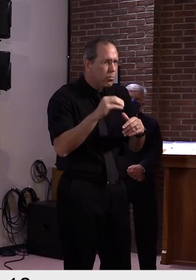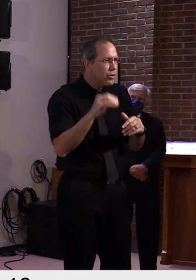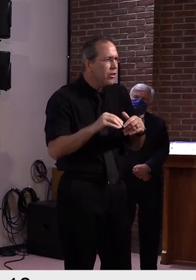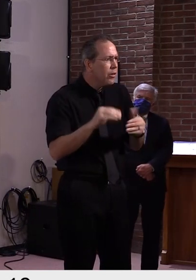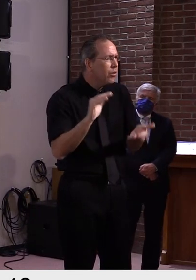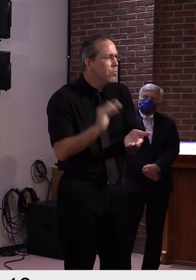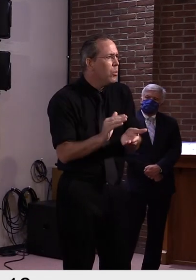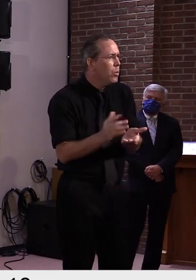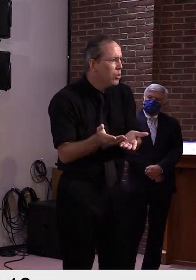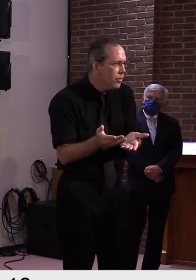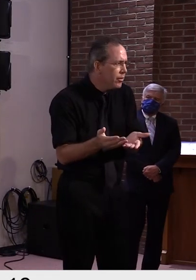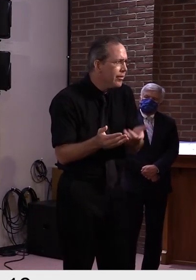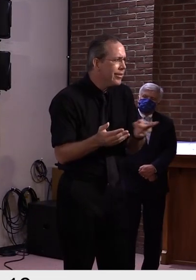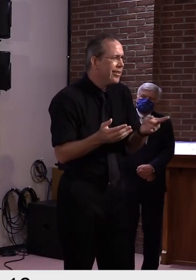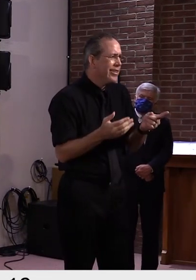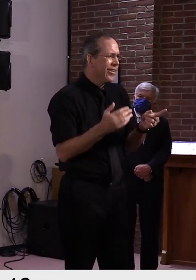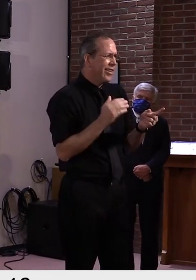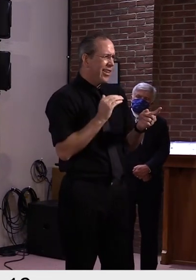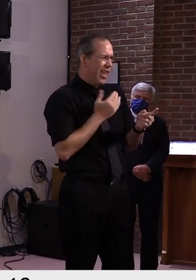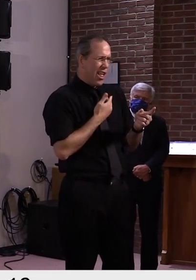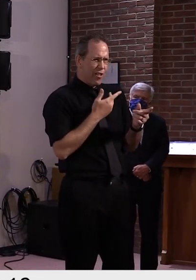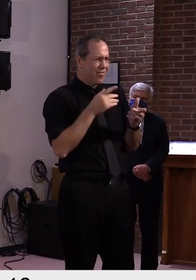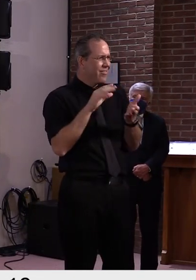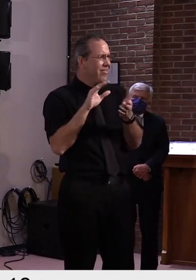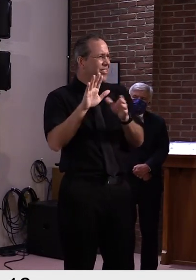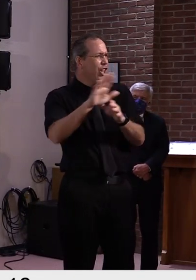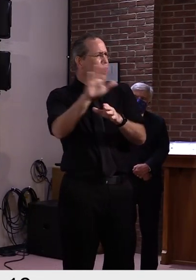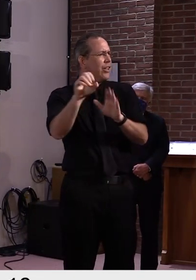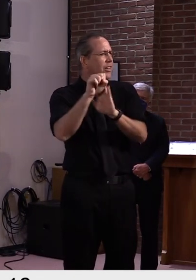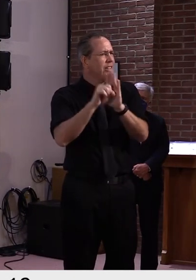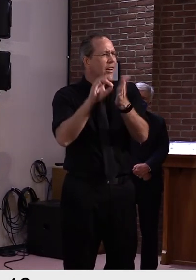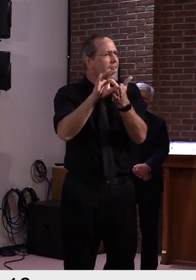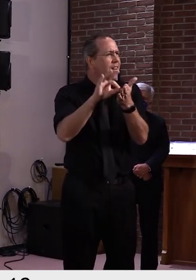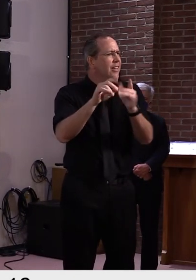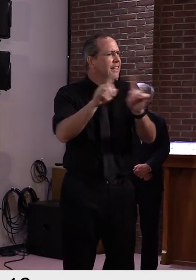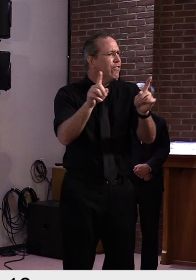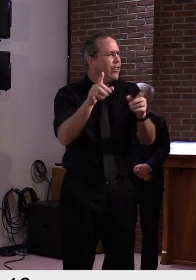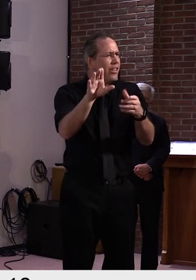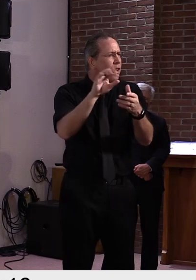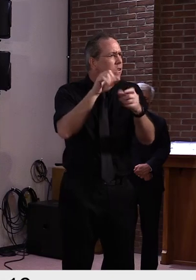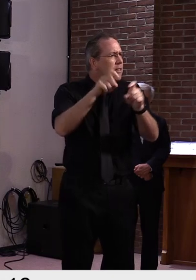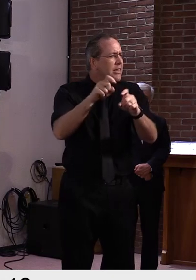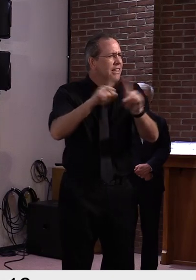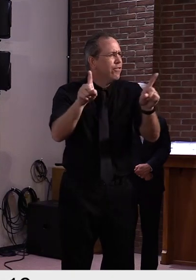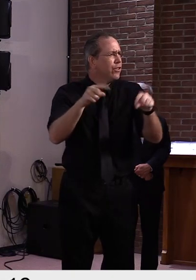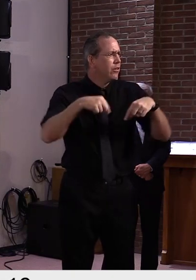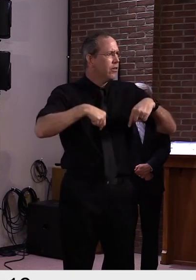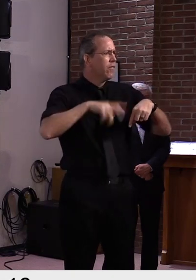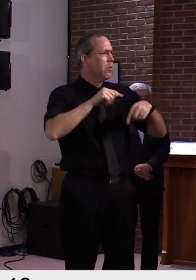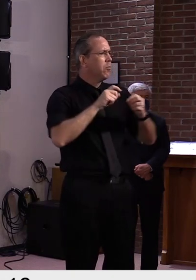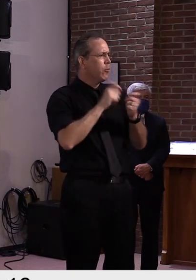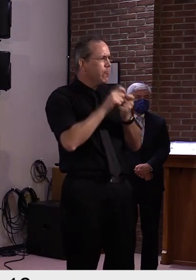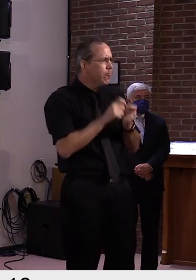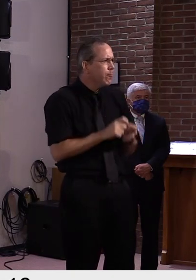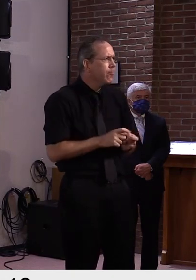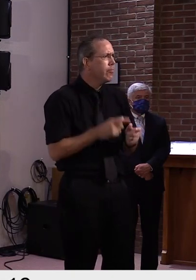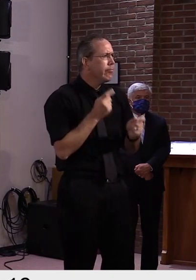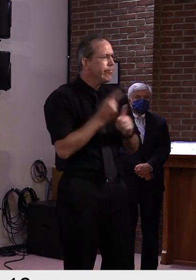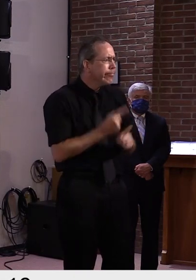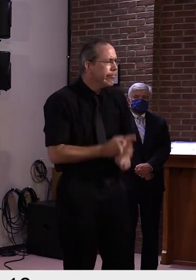And so they, in speaking with some of them, they don't understand why we're getting any pushback because